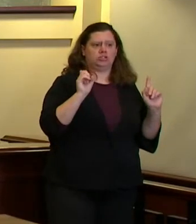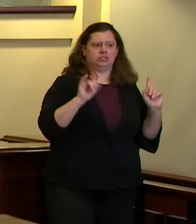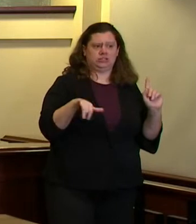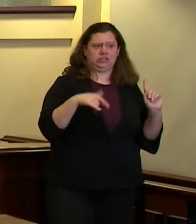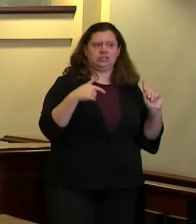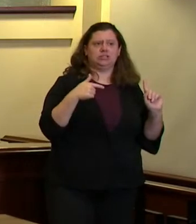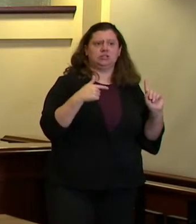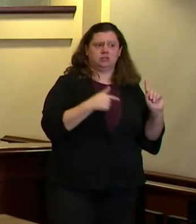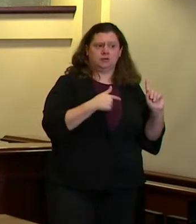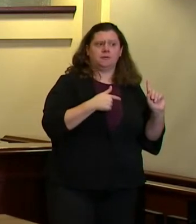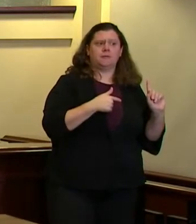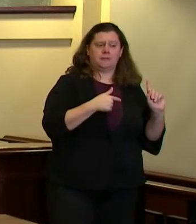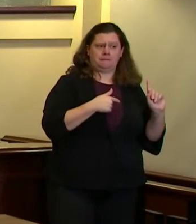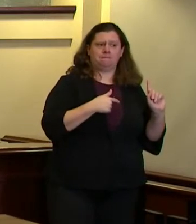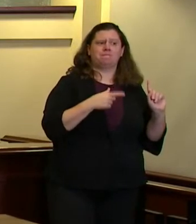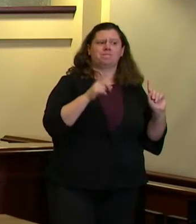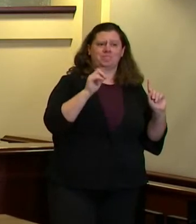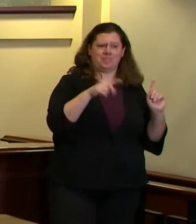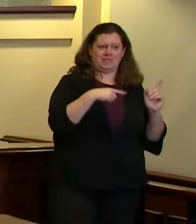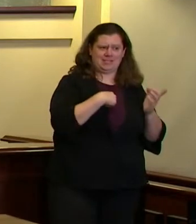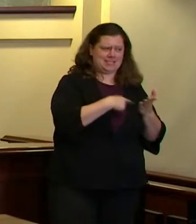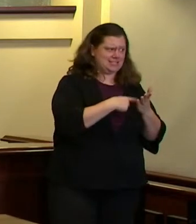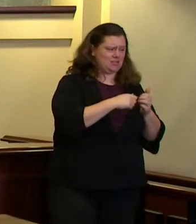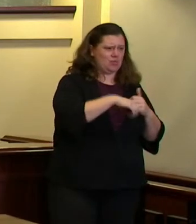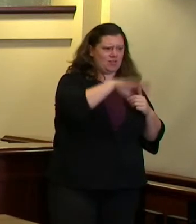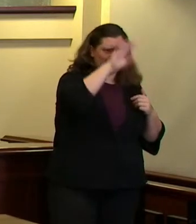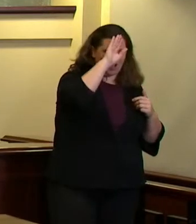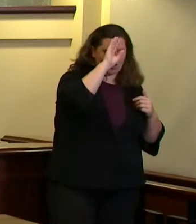with the fire chief the police chief